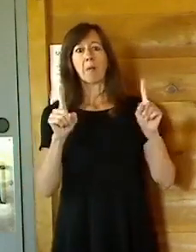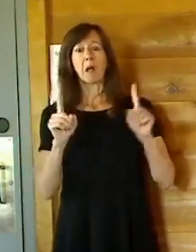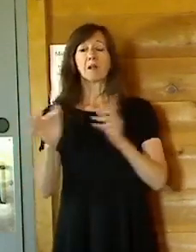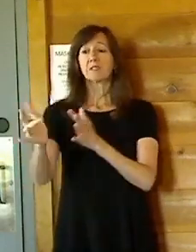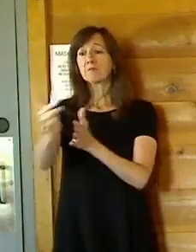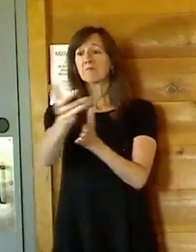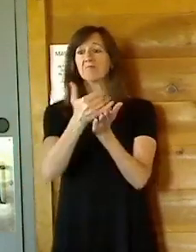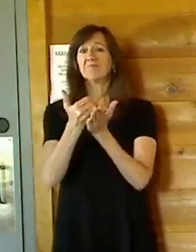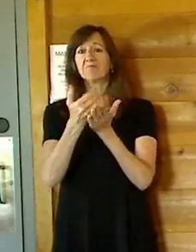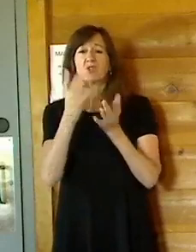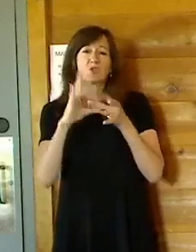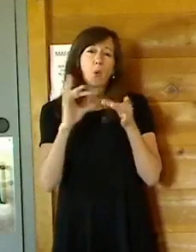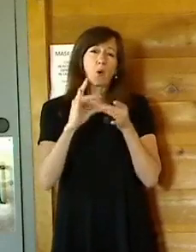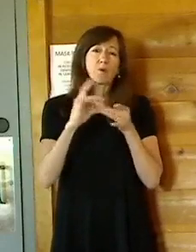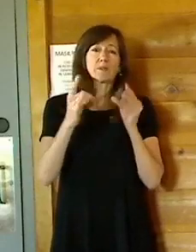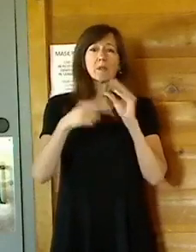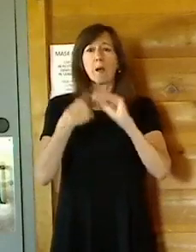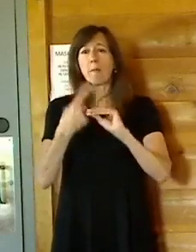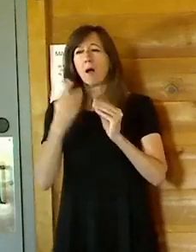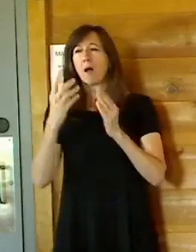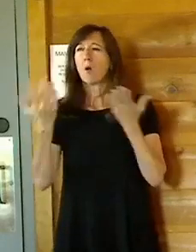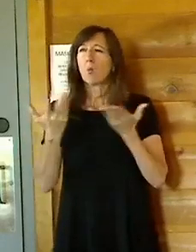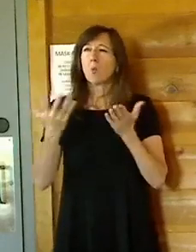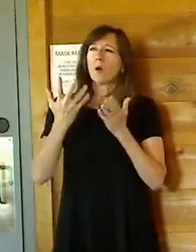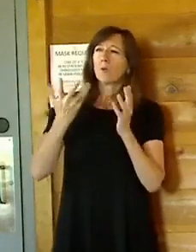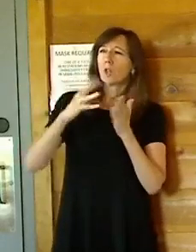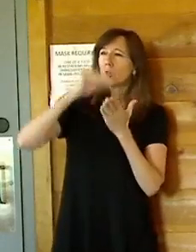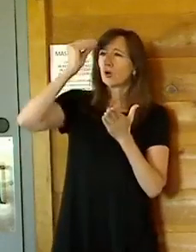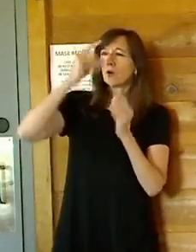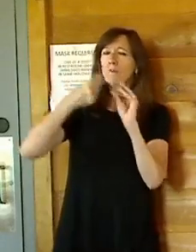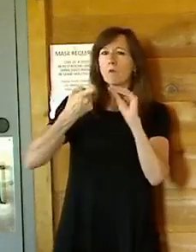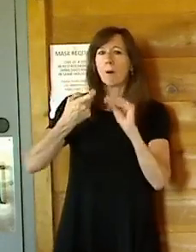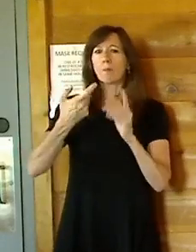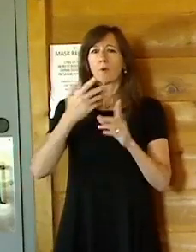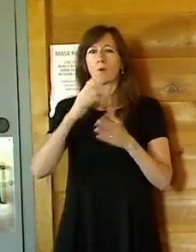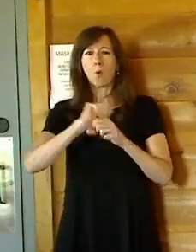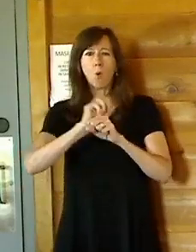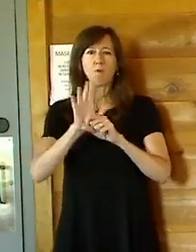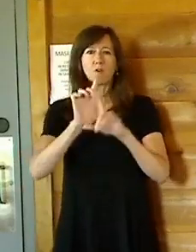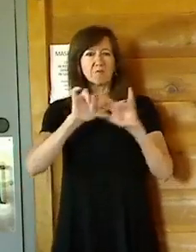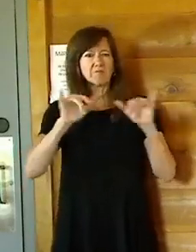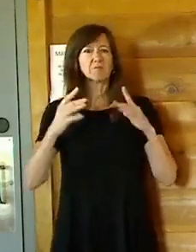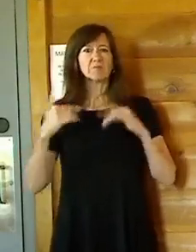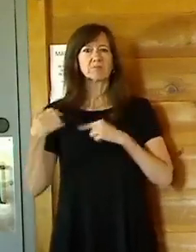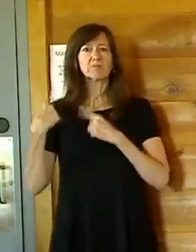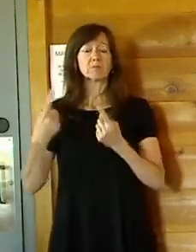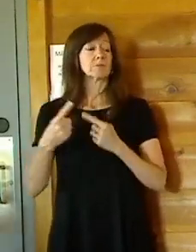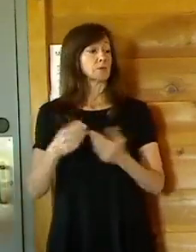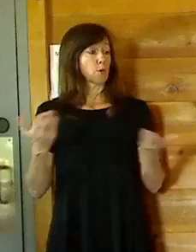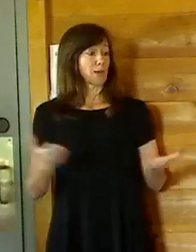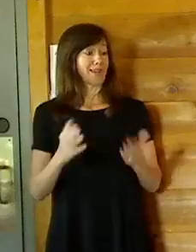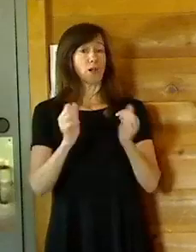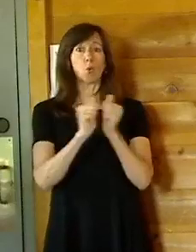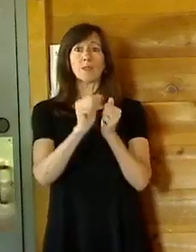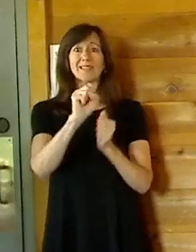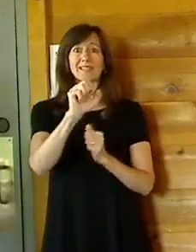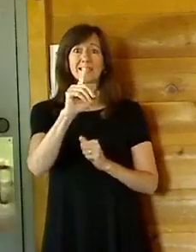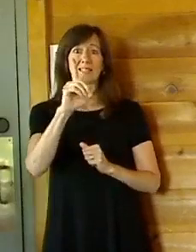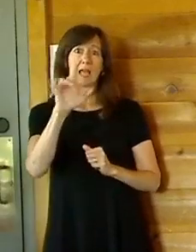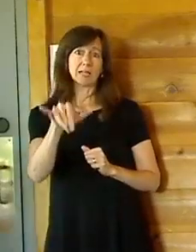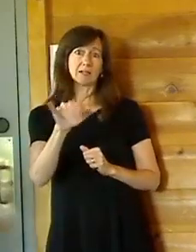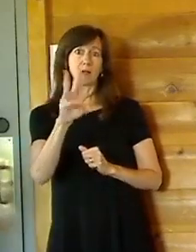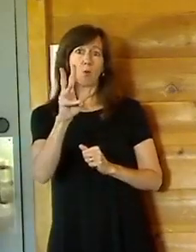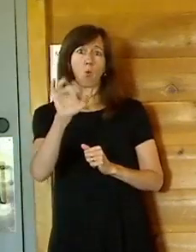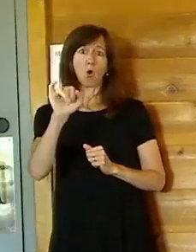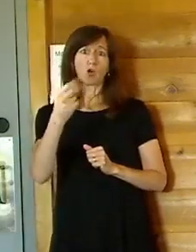and missteps. And I think that's important. We're here with Sandy Washburn. Hello. How are you? I'm great. How are you? I'm